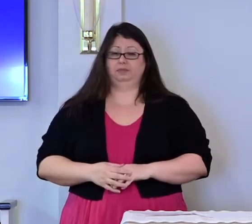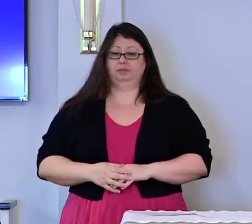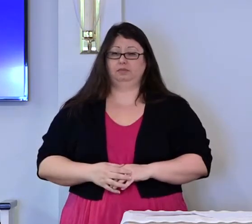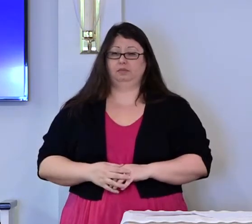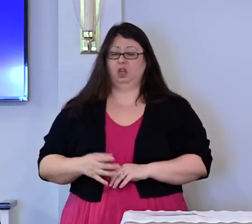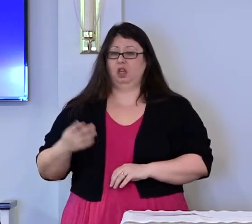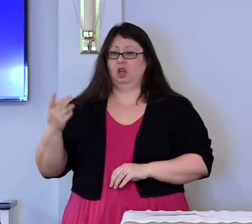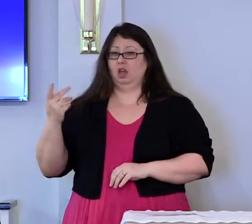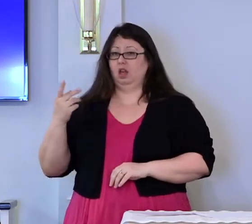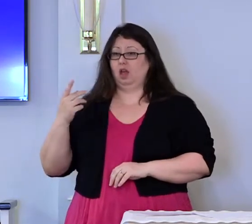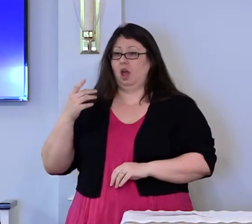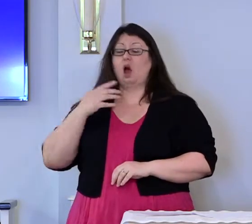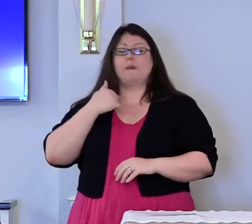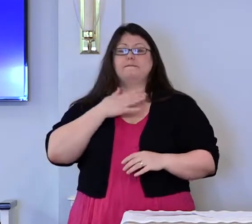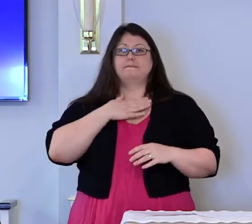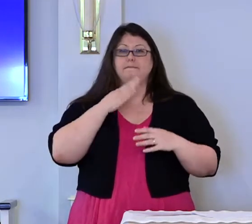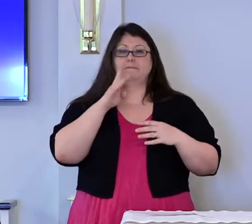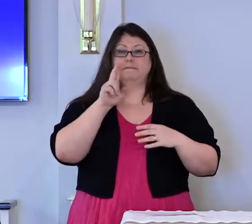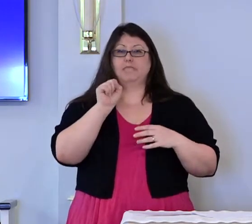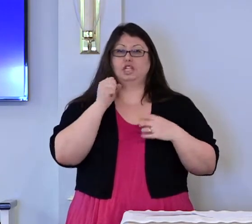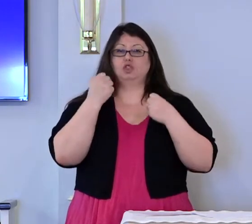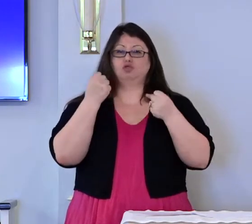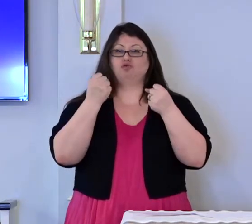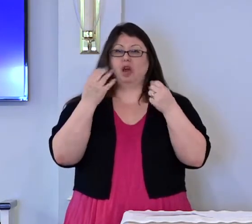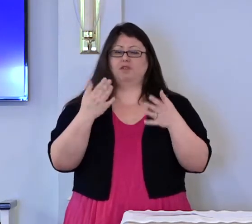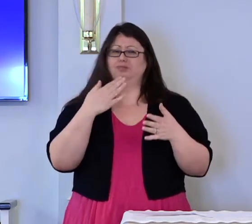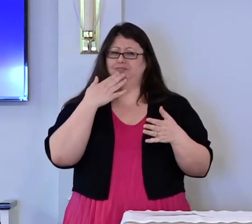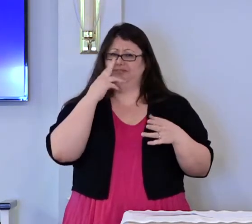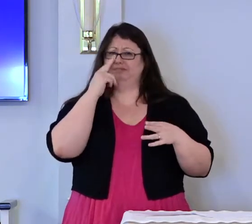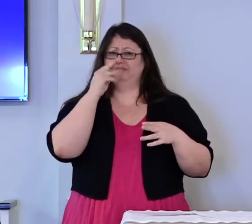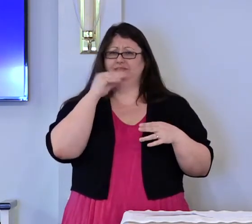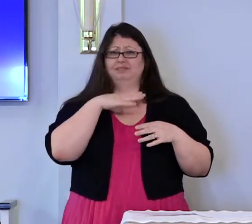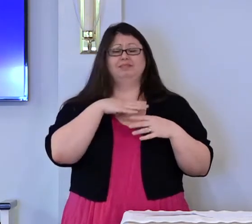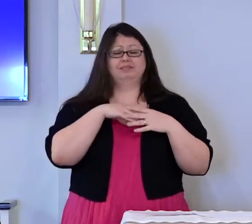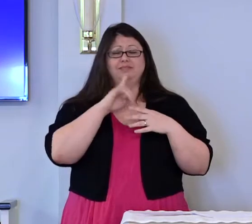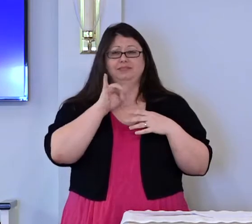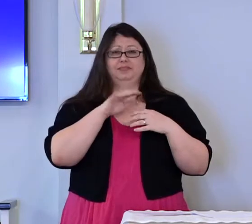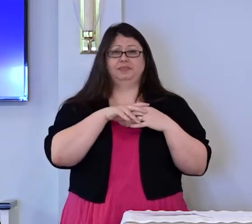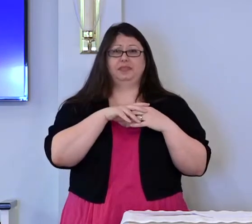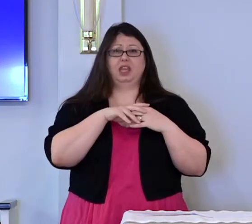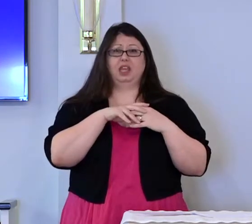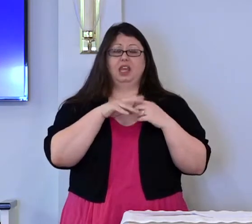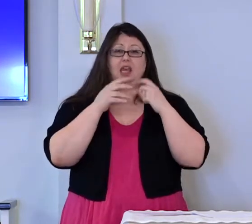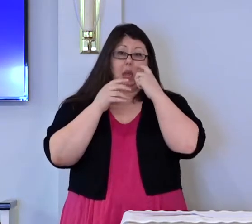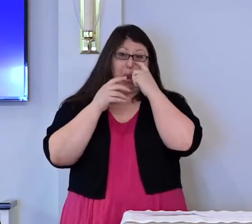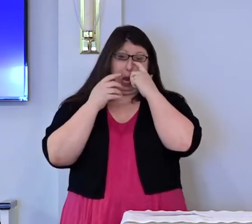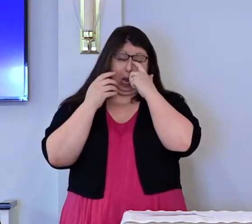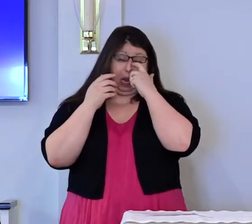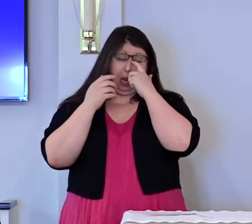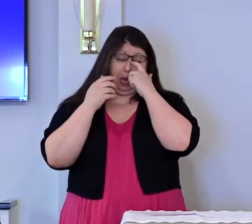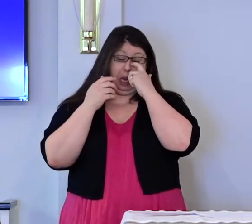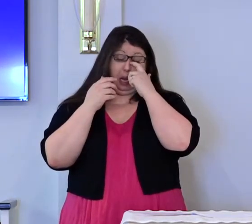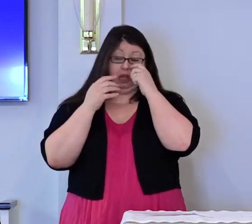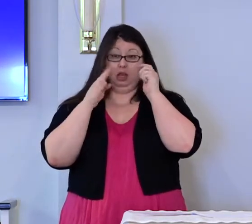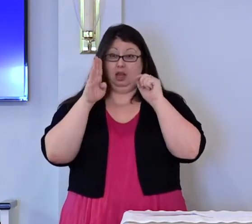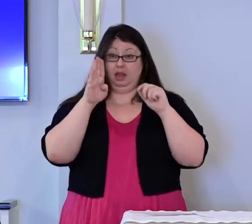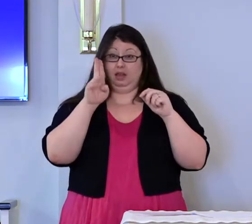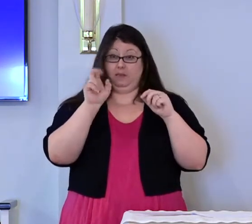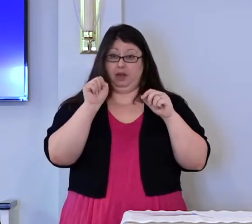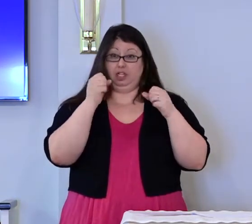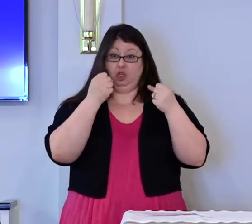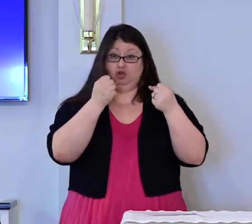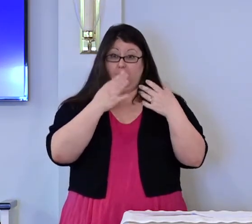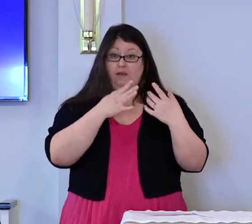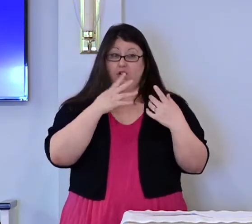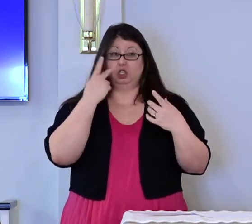Our bus driver, who was quite a character to say the least, saw what was going on and came